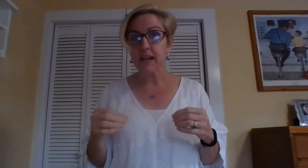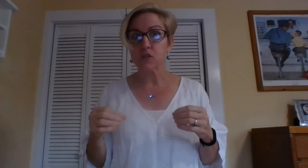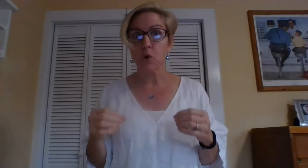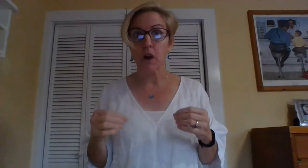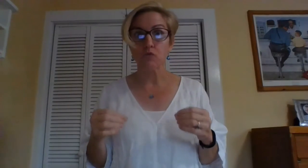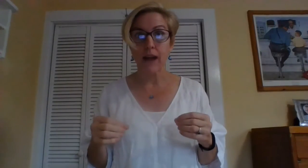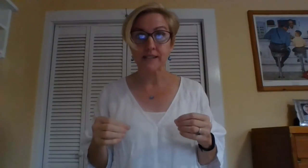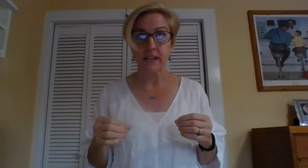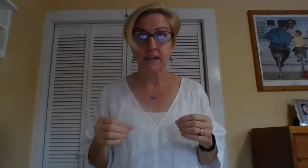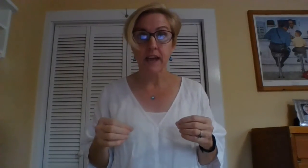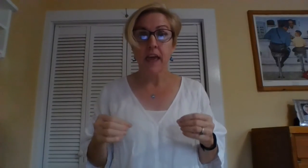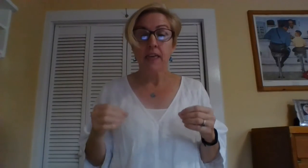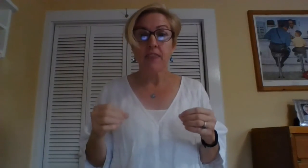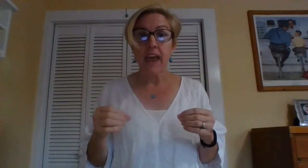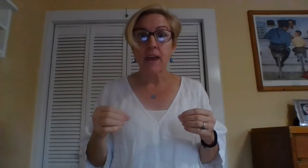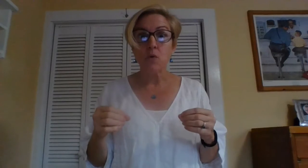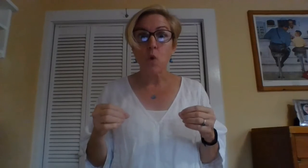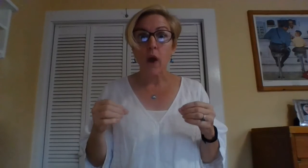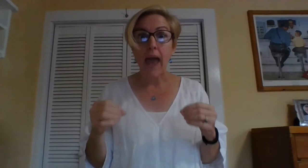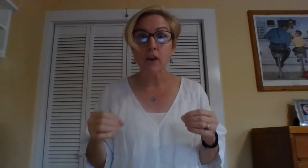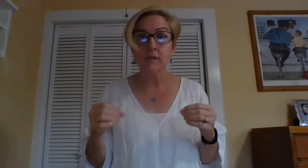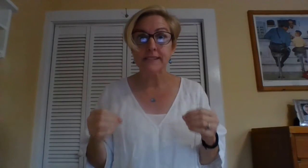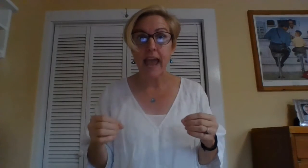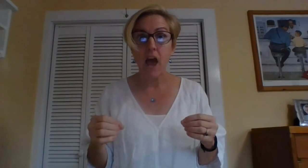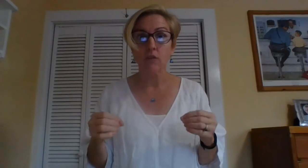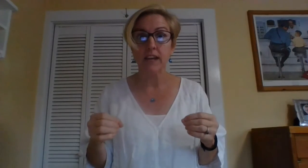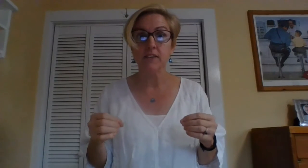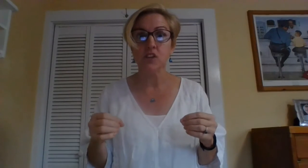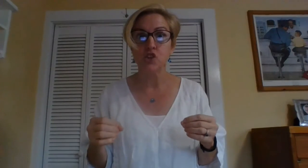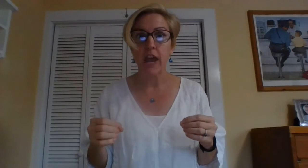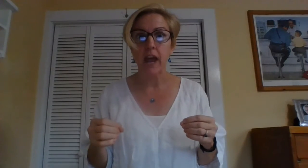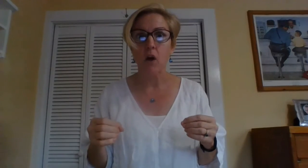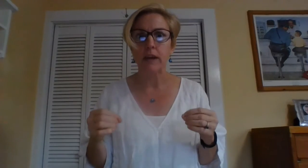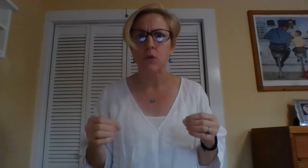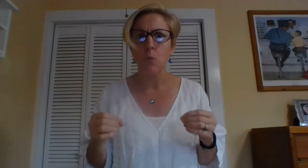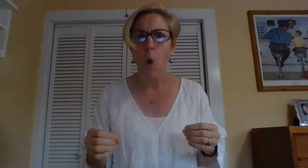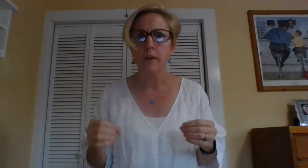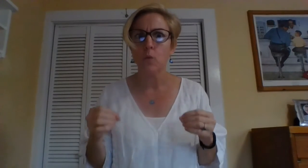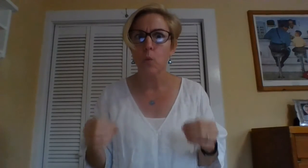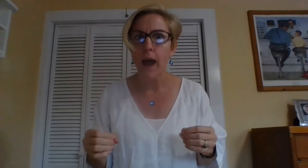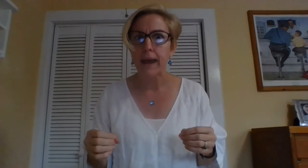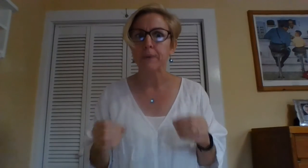Silas were arrested, they were held down in the jail in what way?